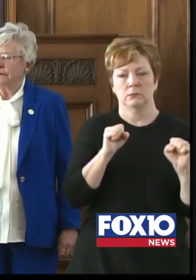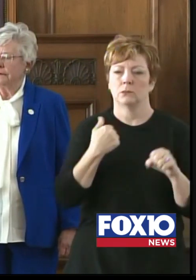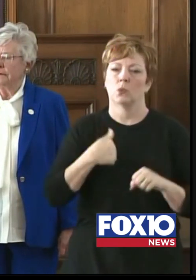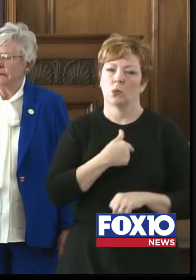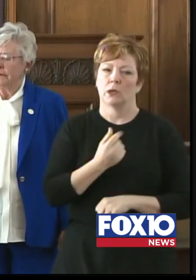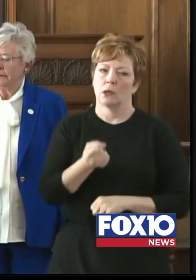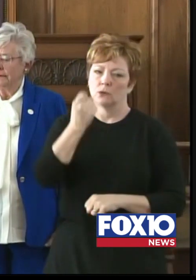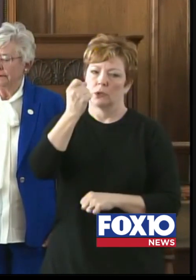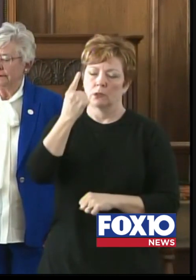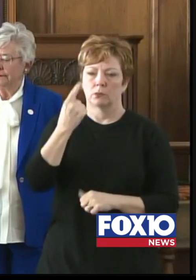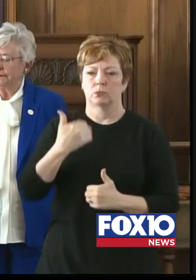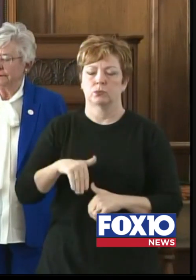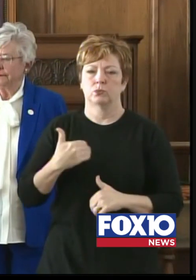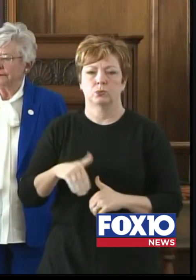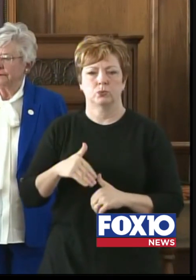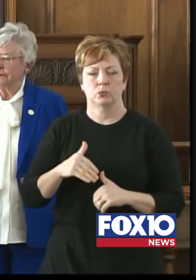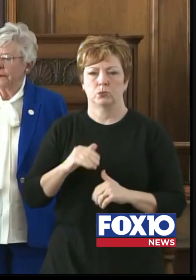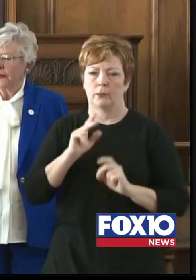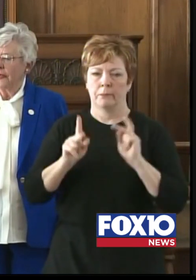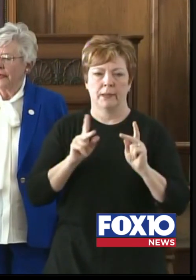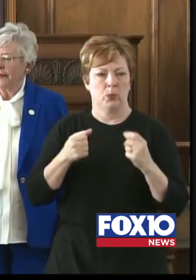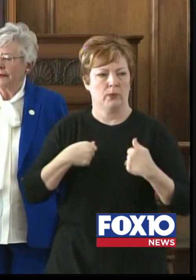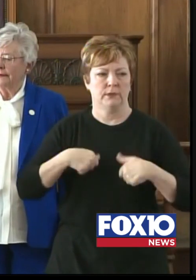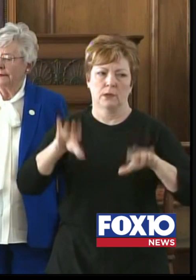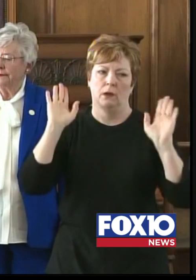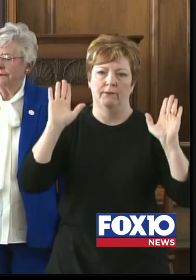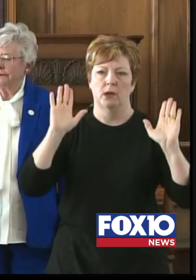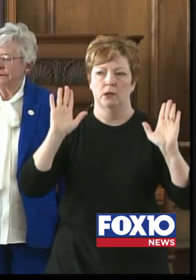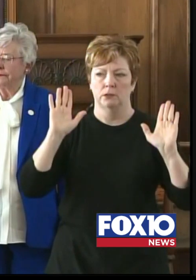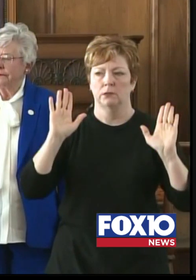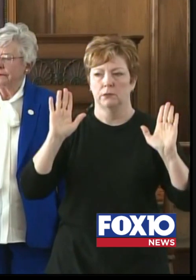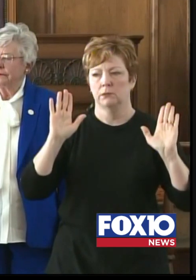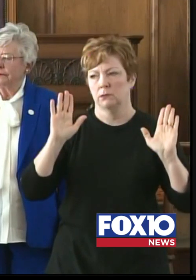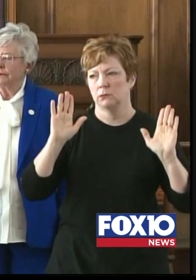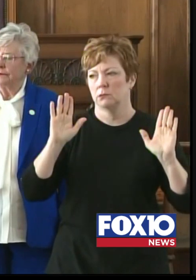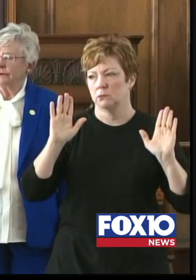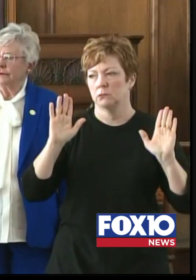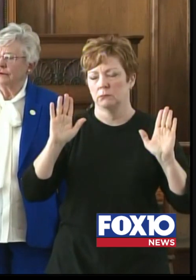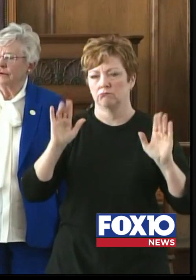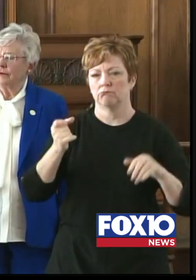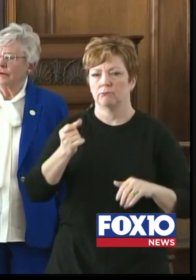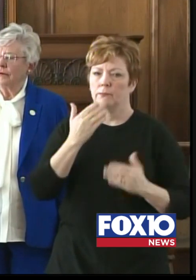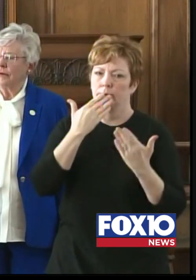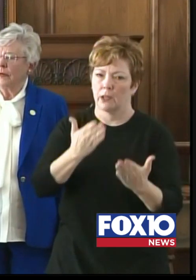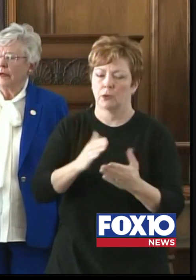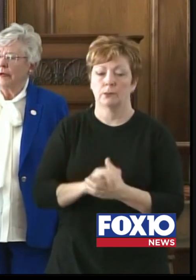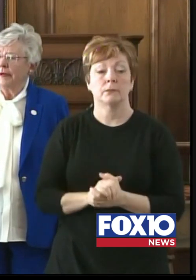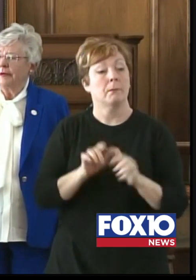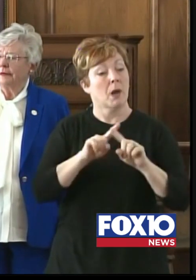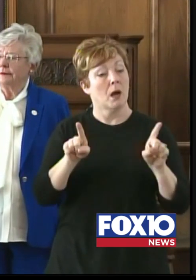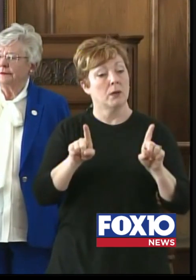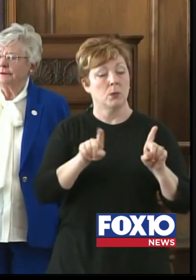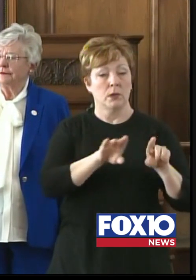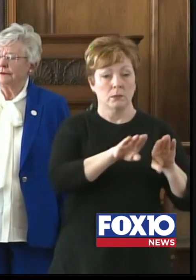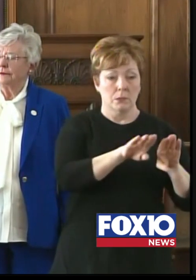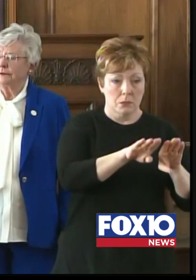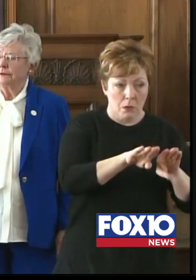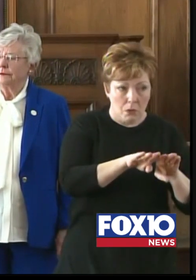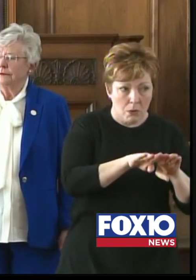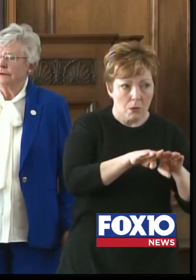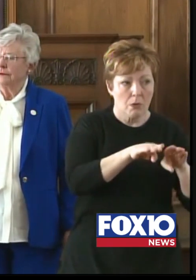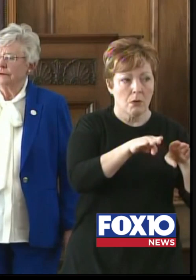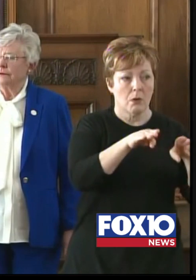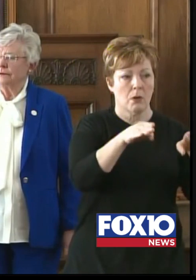has been done at great personal cost for many of them. And so even as we open things back up, we need to continue to ask